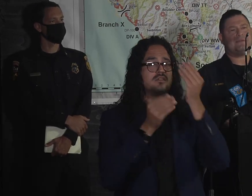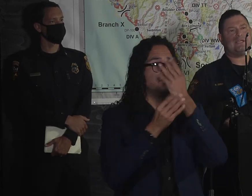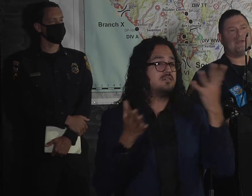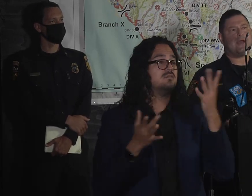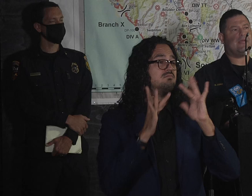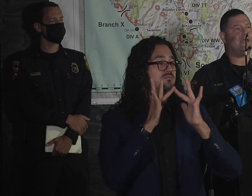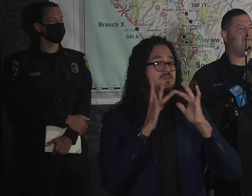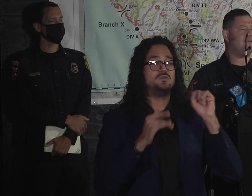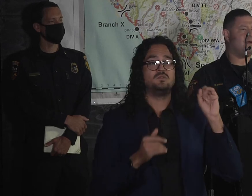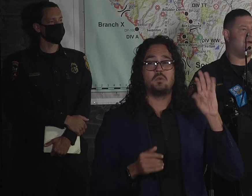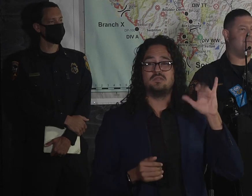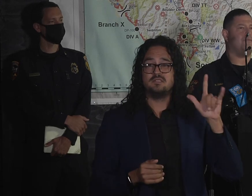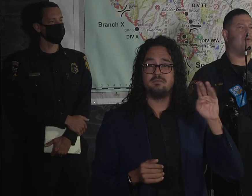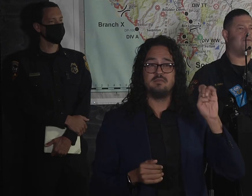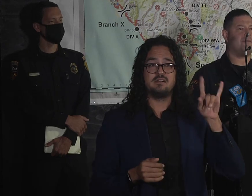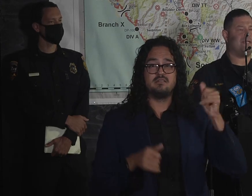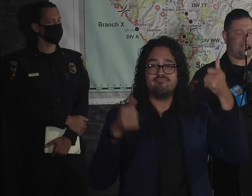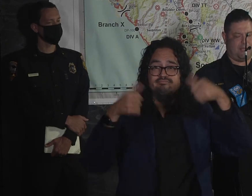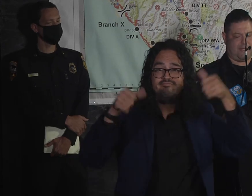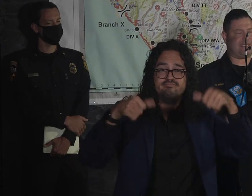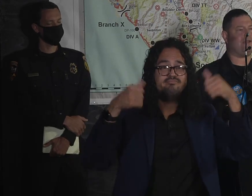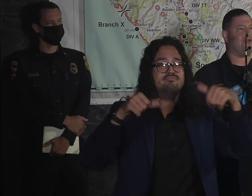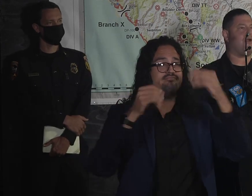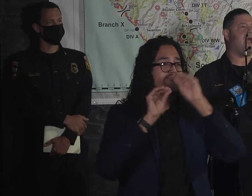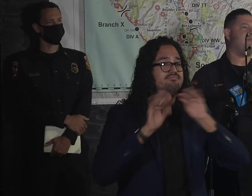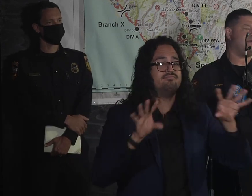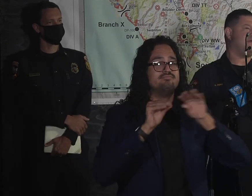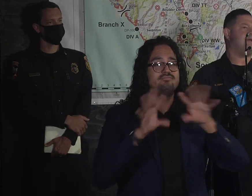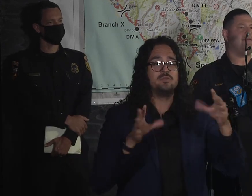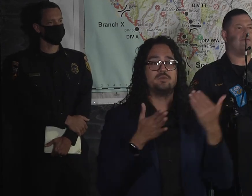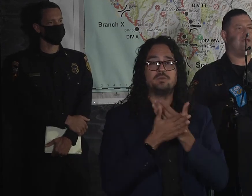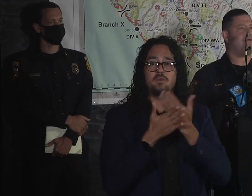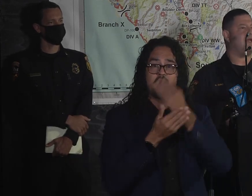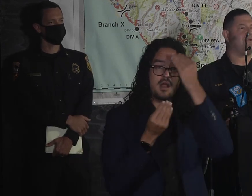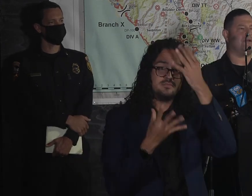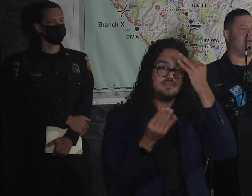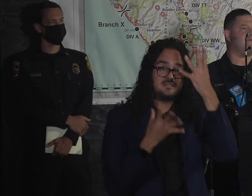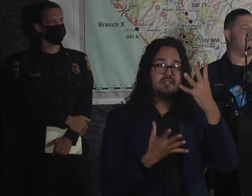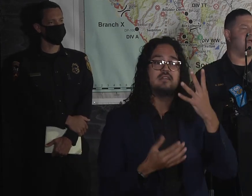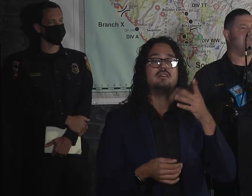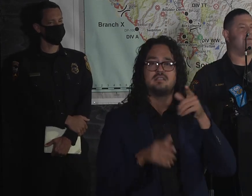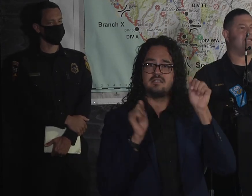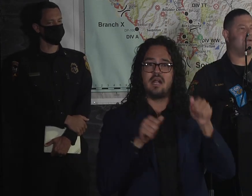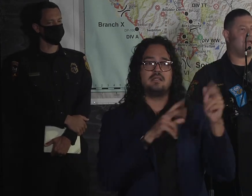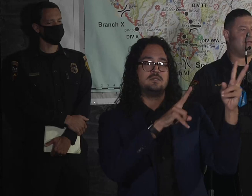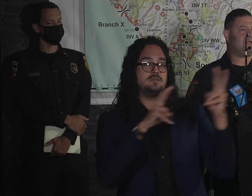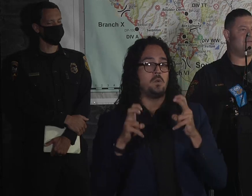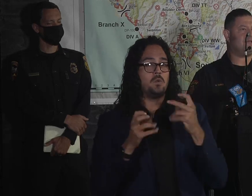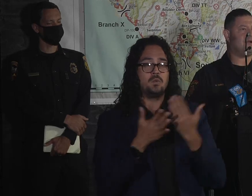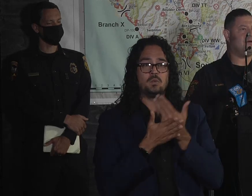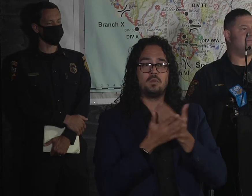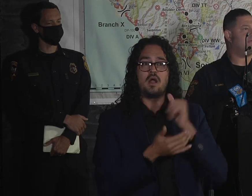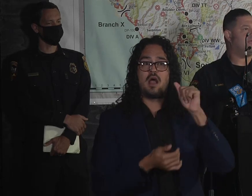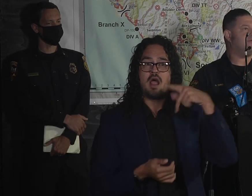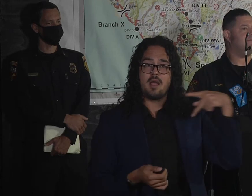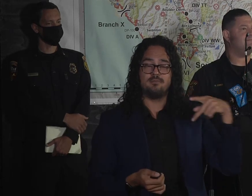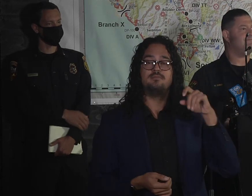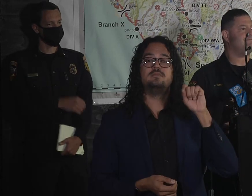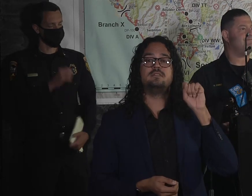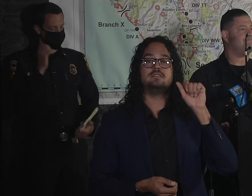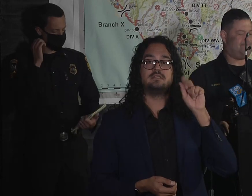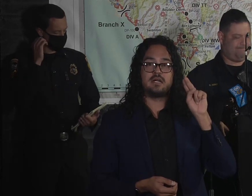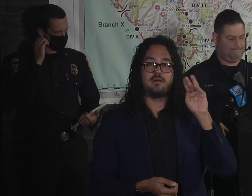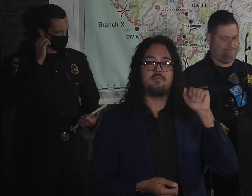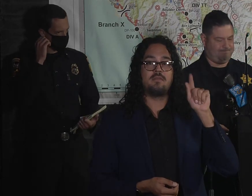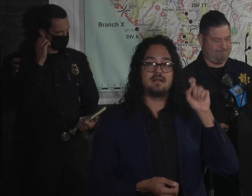And for San Mateo County, if you want more information, you can download our app for either Android or iPhone at SanMateoCountySheriffs.com. Thank you.